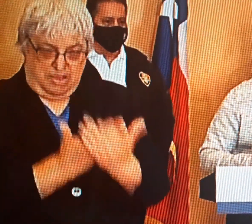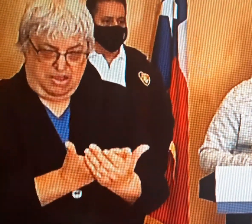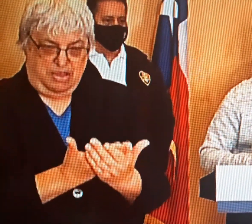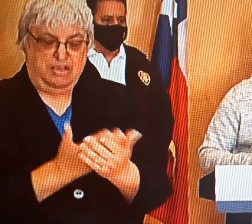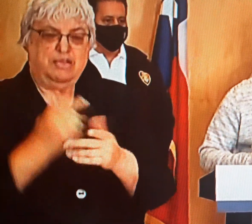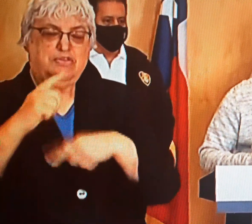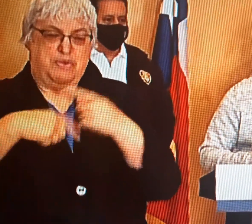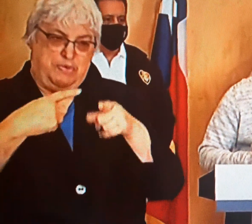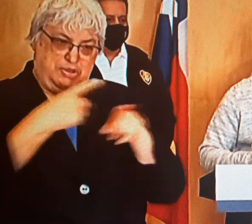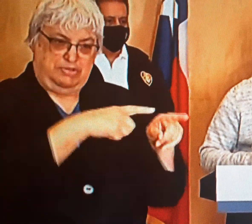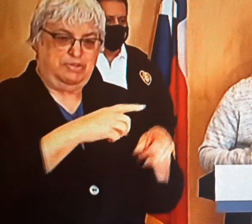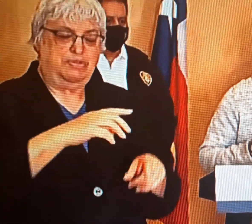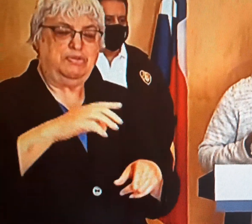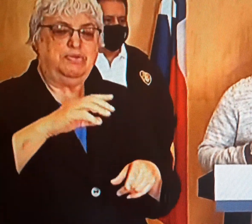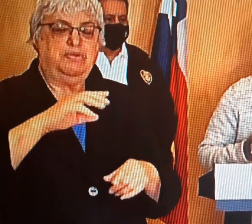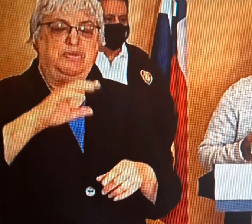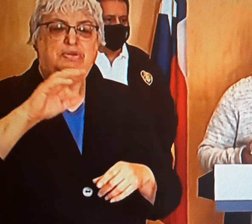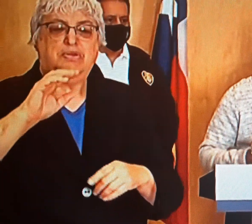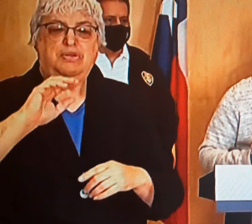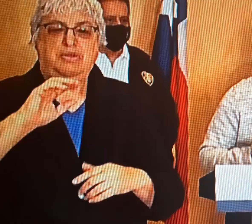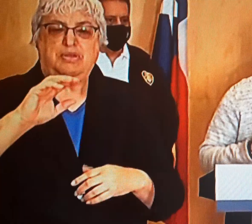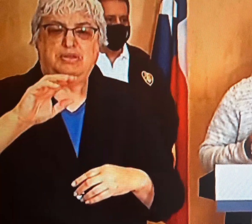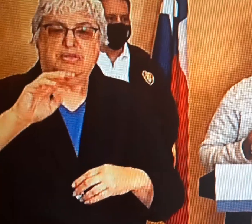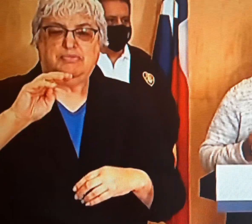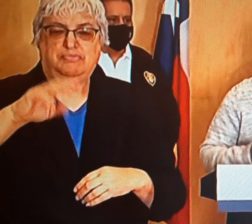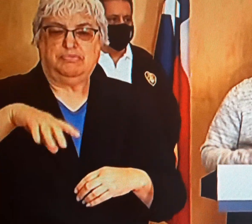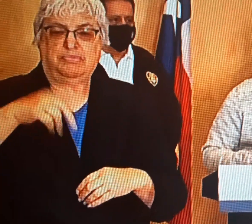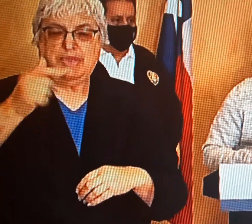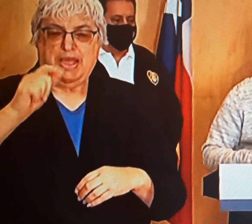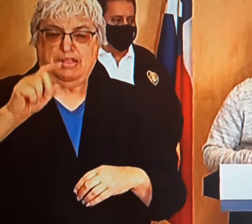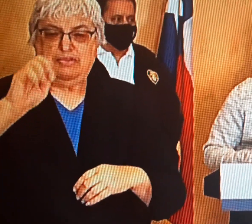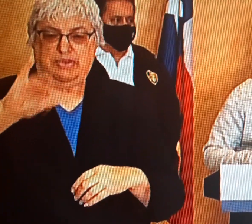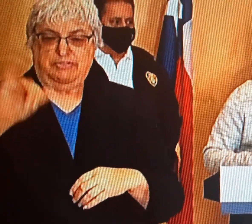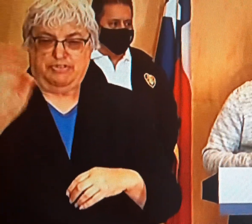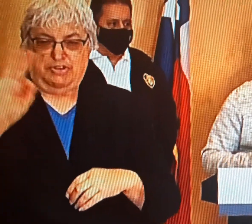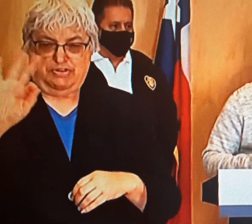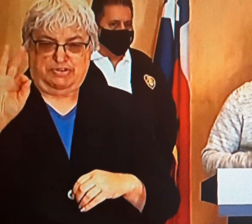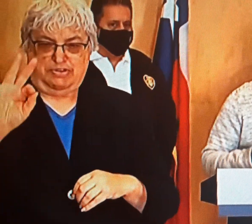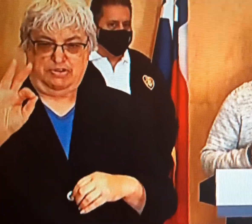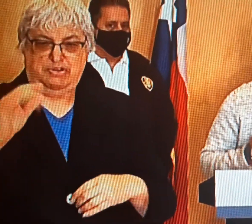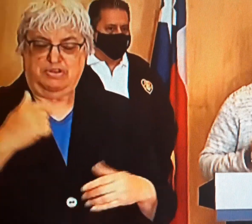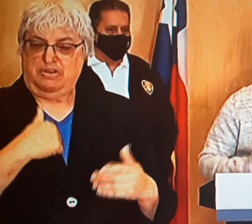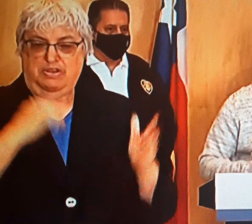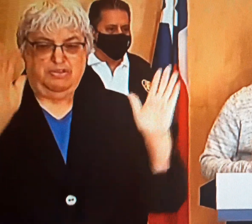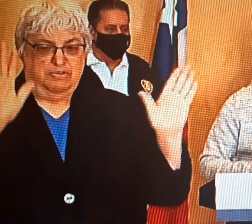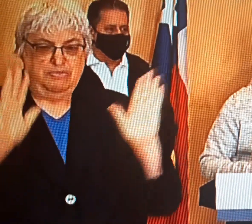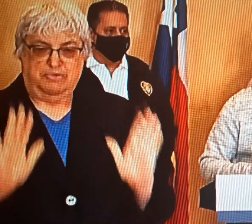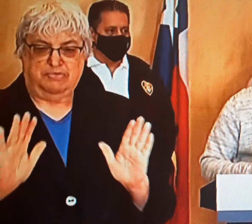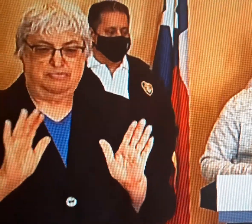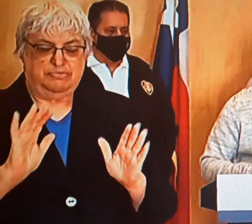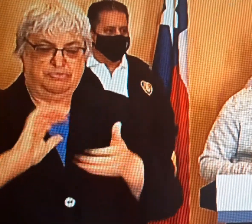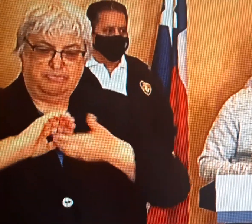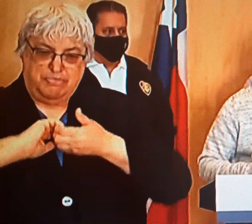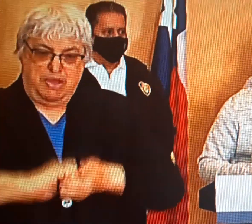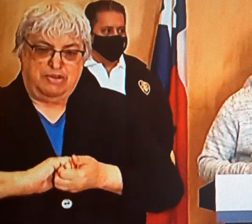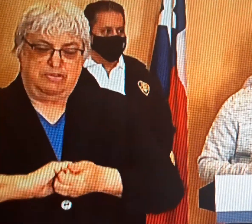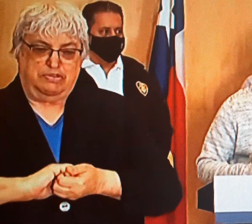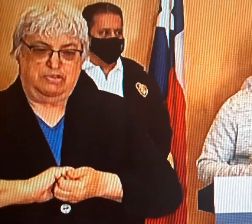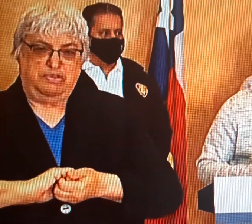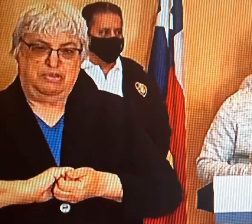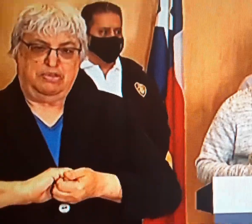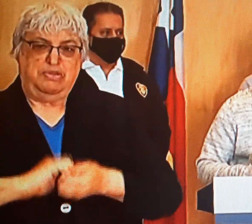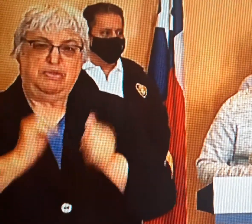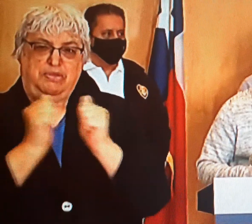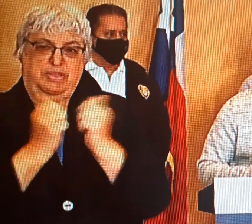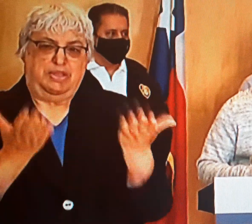throughout two Mattress Mac and I want to thank Jim Mac and Bell Mattress Mac for just being a tremendous partner with